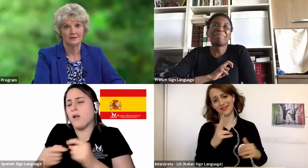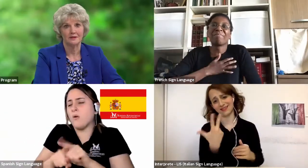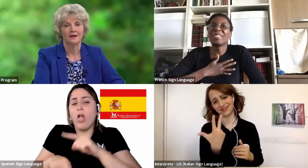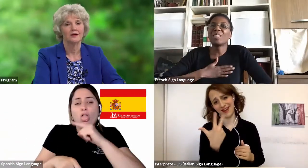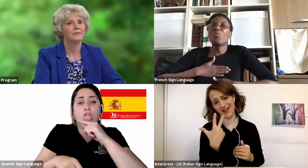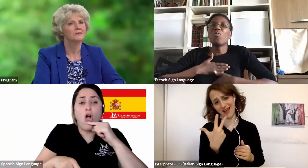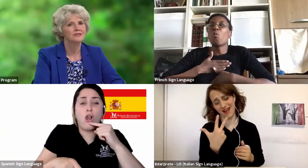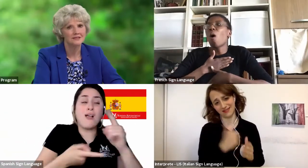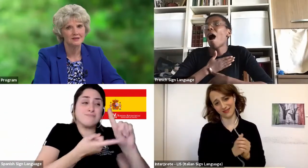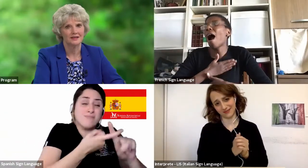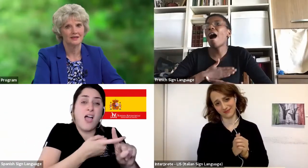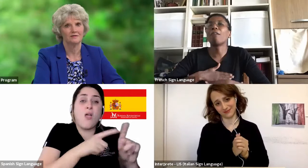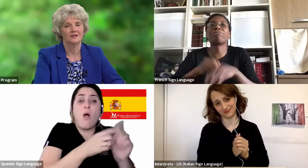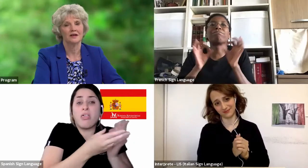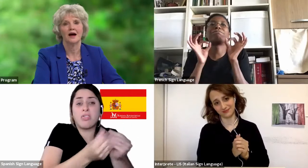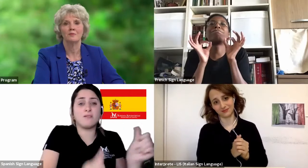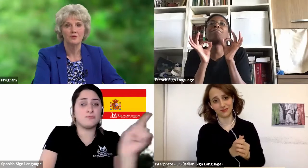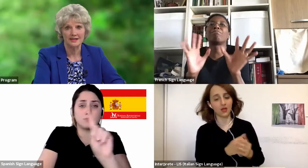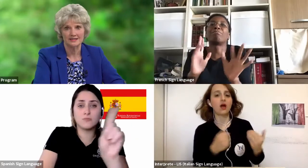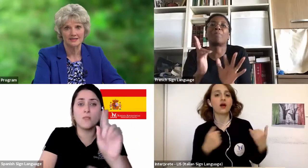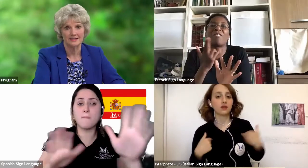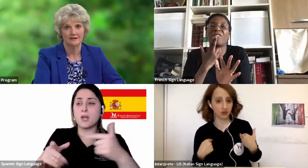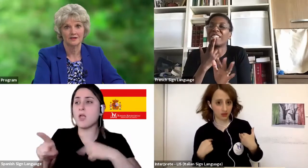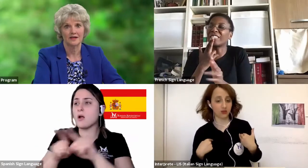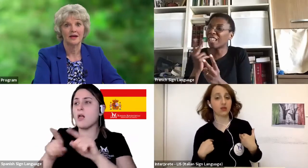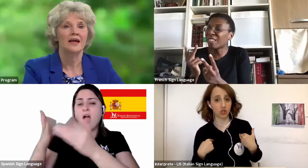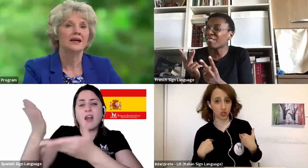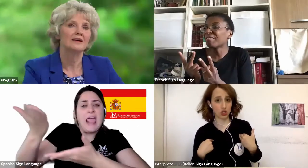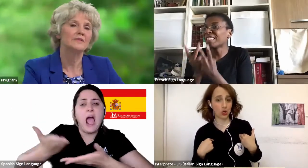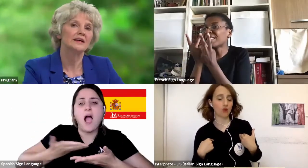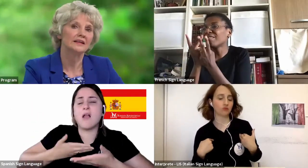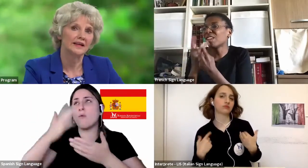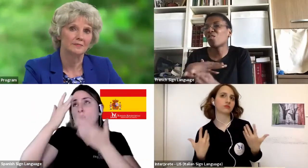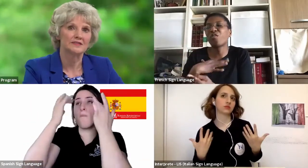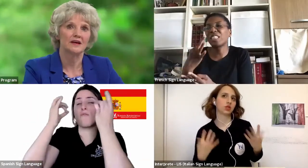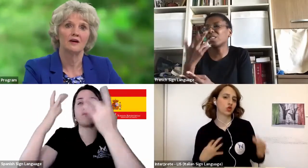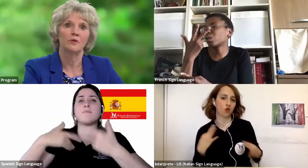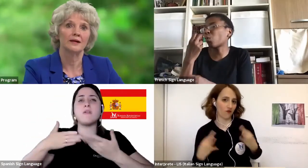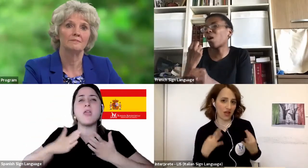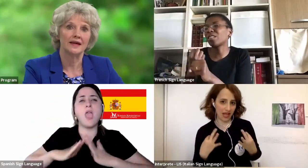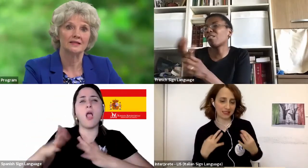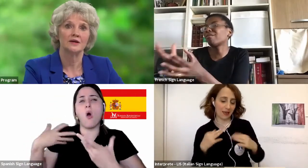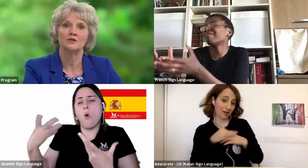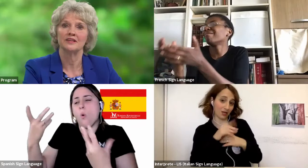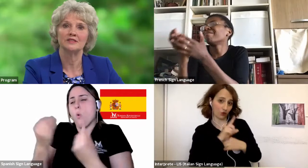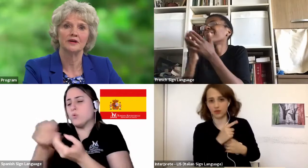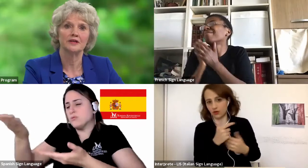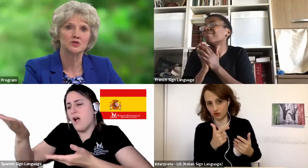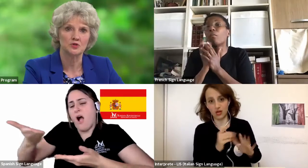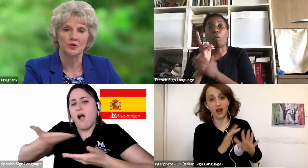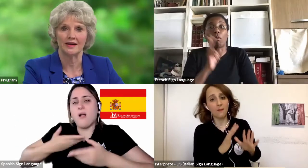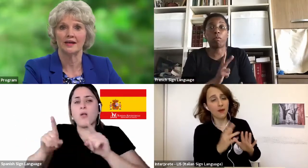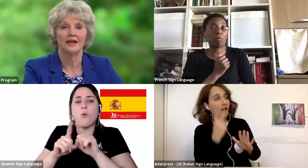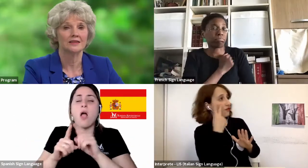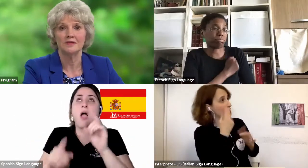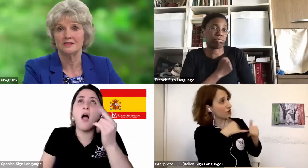husband, but it was still a gift, a priceless gift. It gave me a glimpse of what it meant to experience